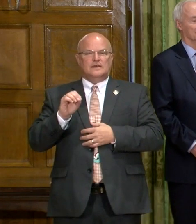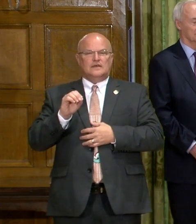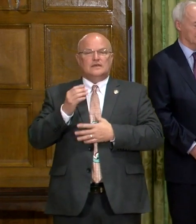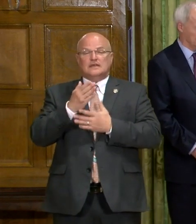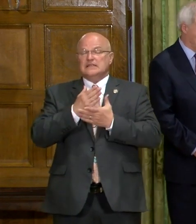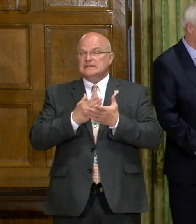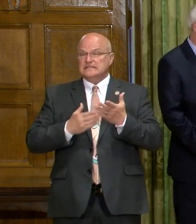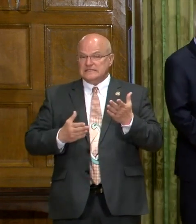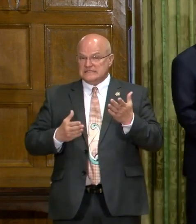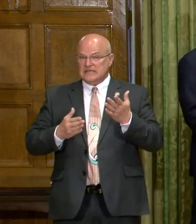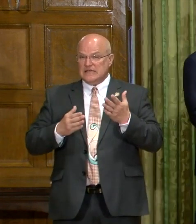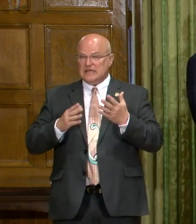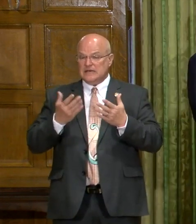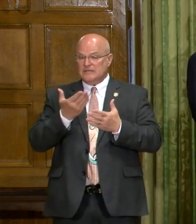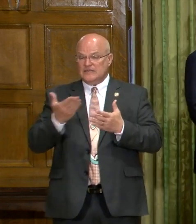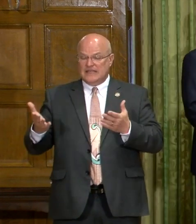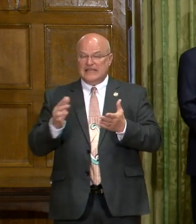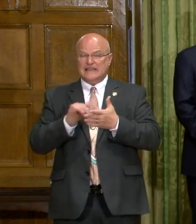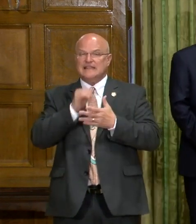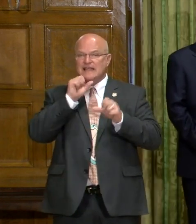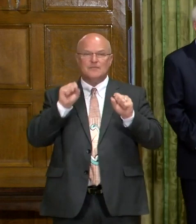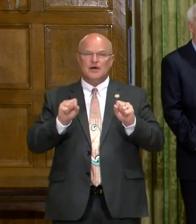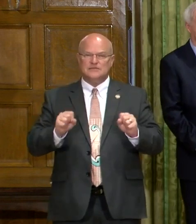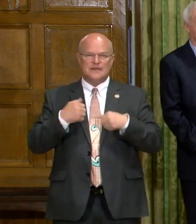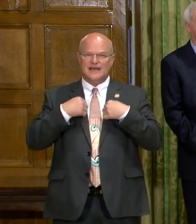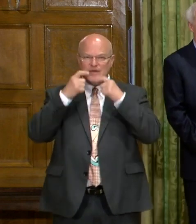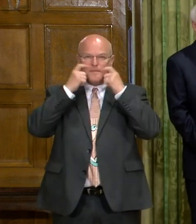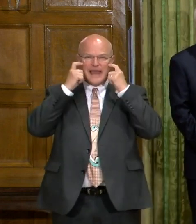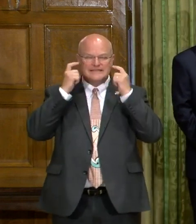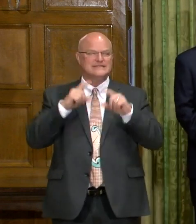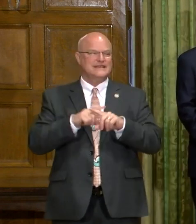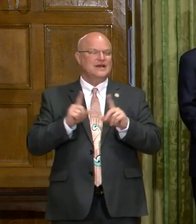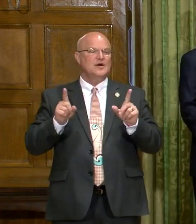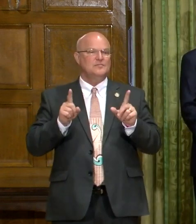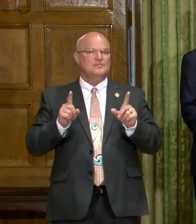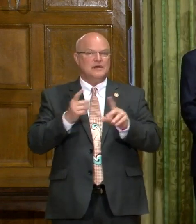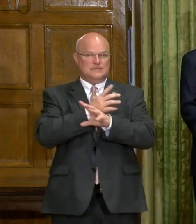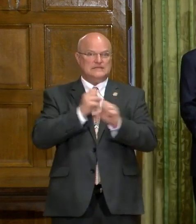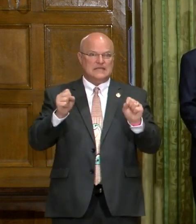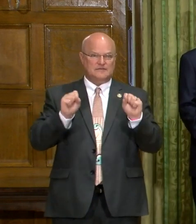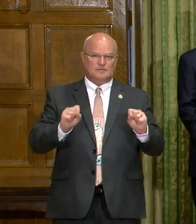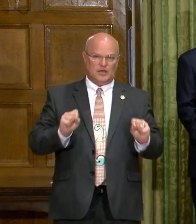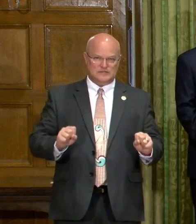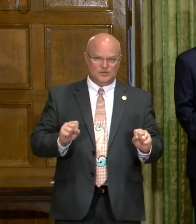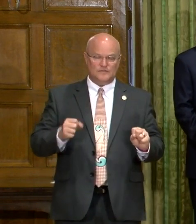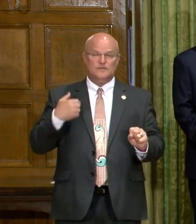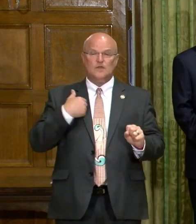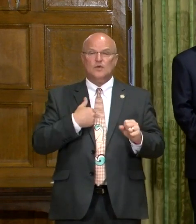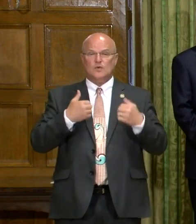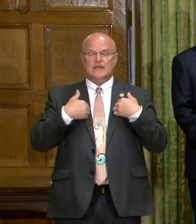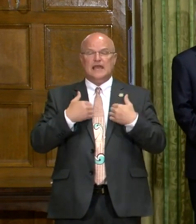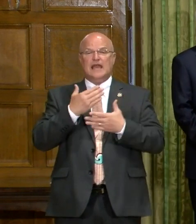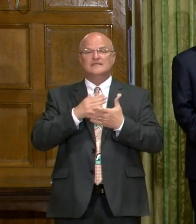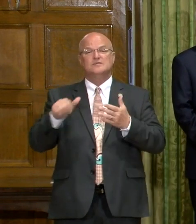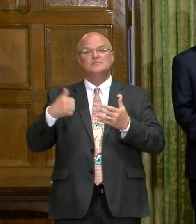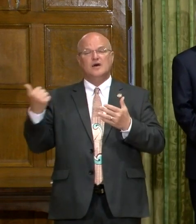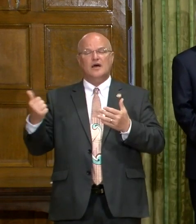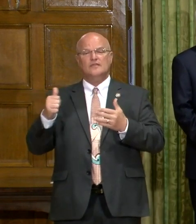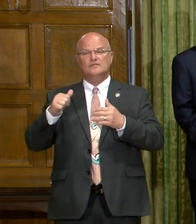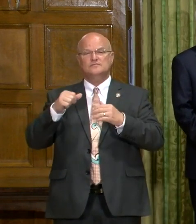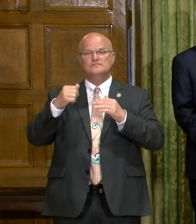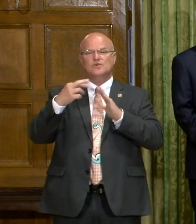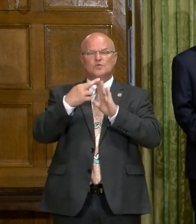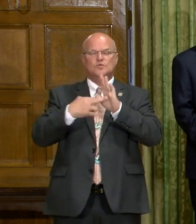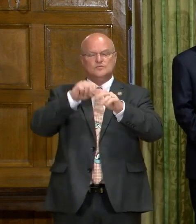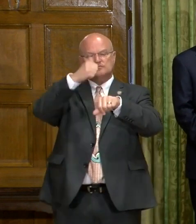There are some types of things that it's not possible to wear a mask, but to be as safe as possible. And we have some other protocols